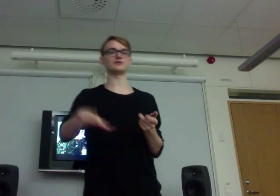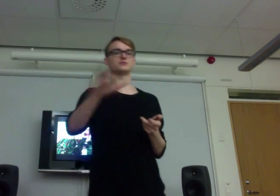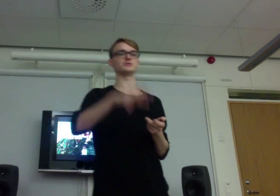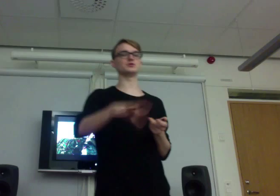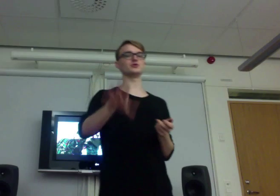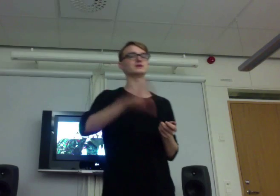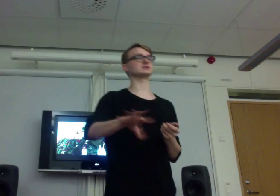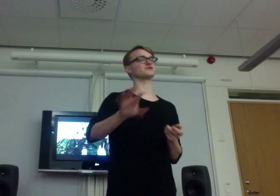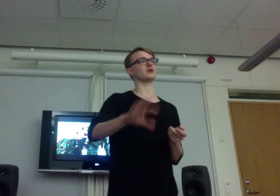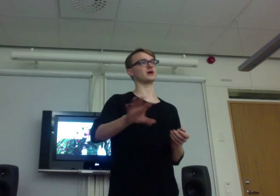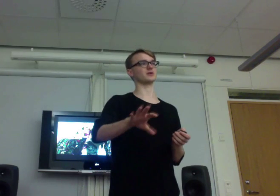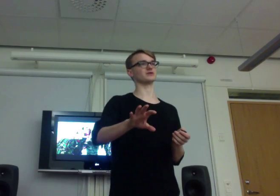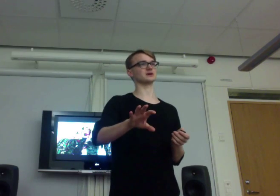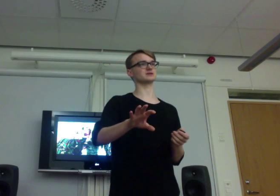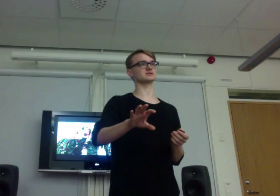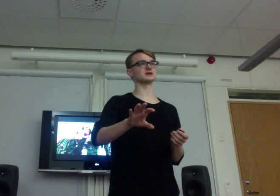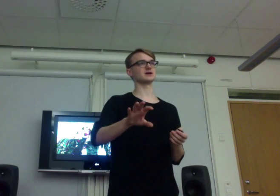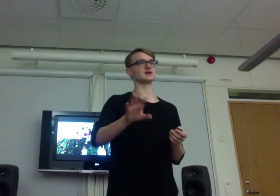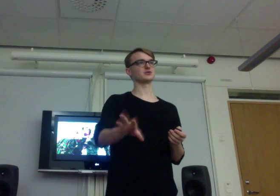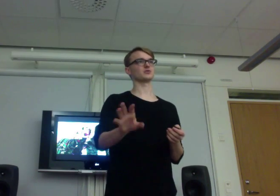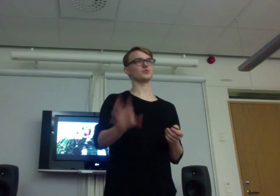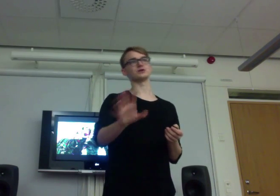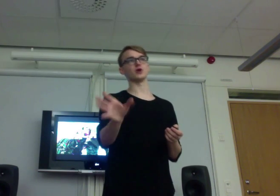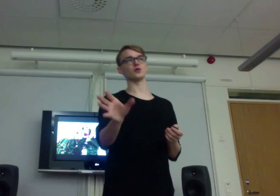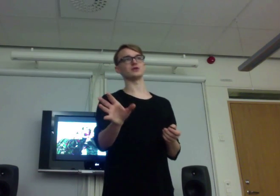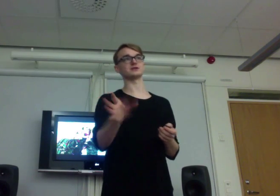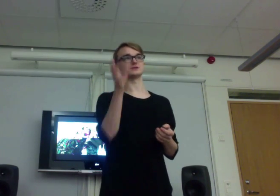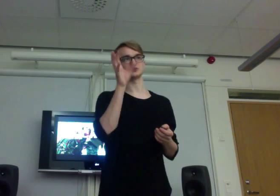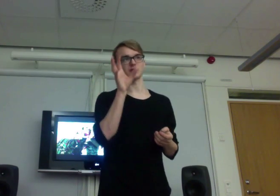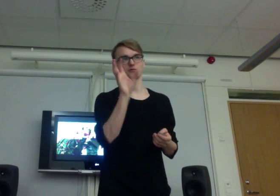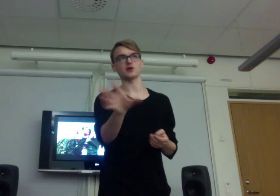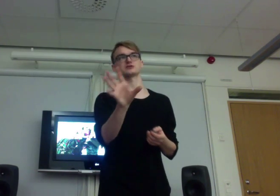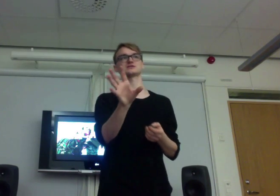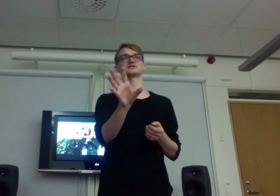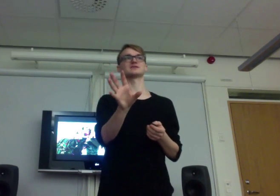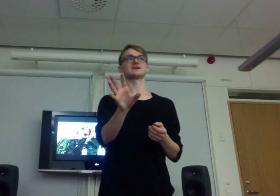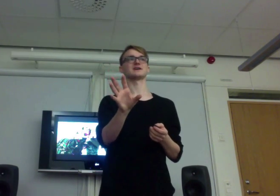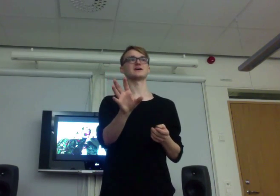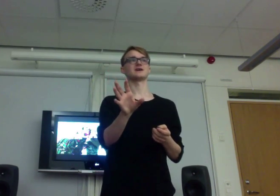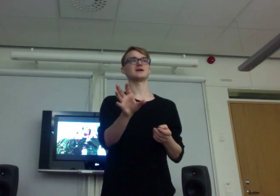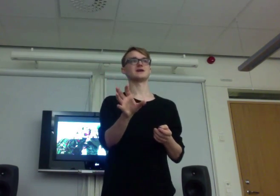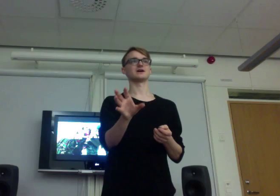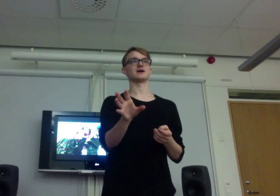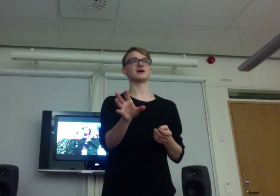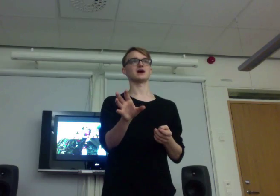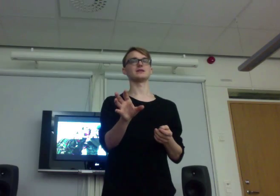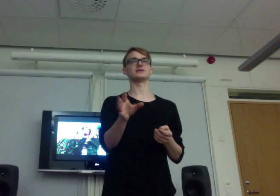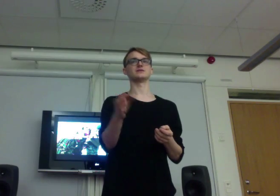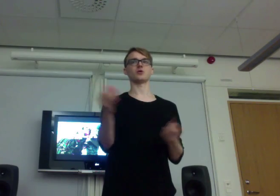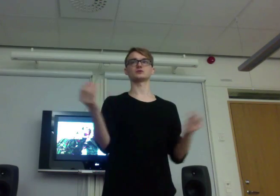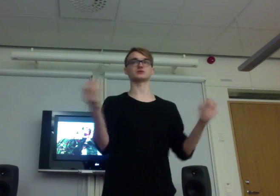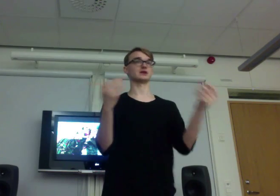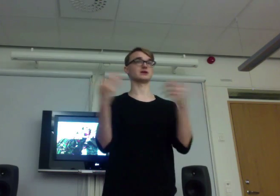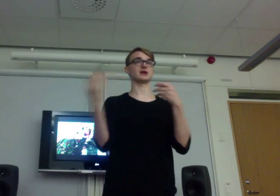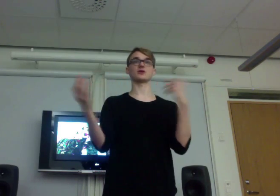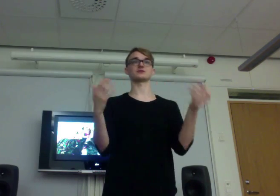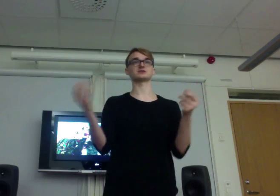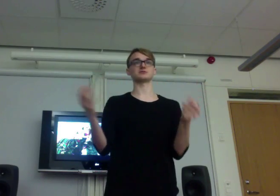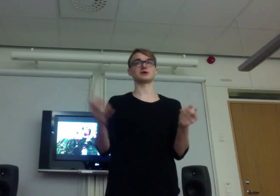Doing this for a couple of years. We know that it sort of works. And also gaining a lot of experience